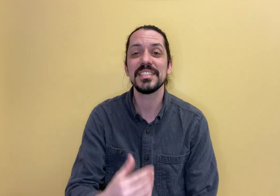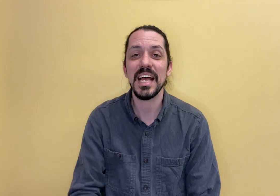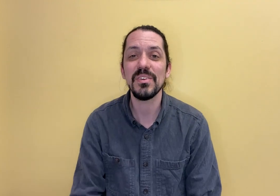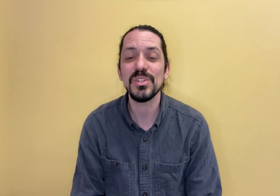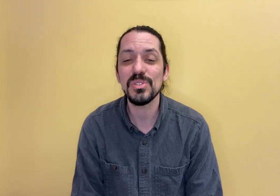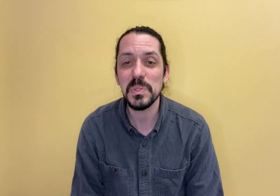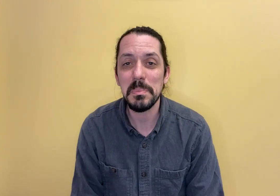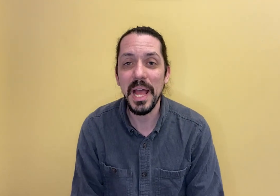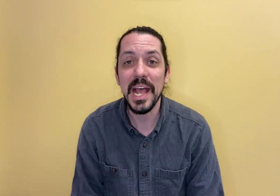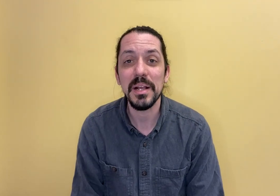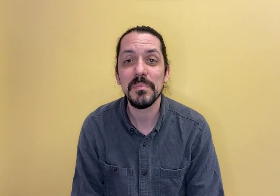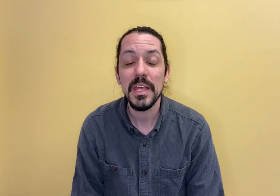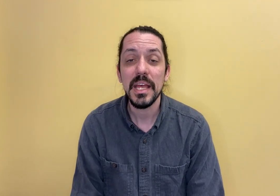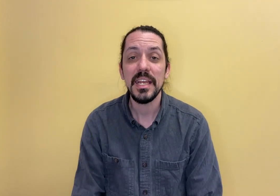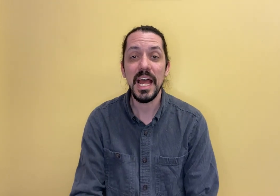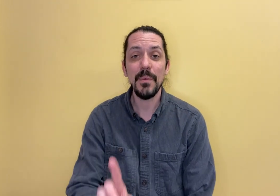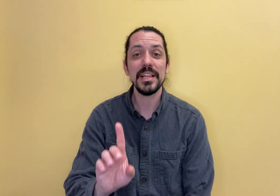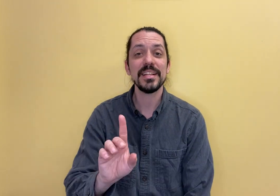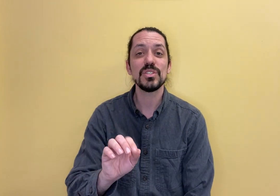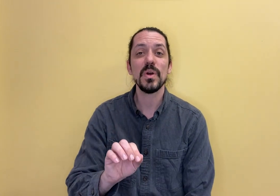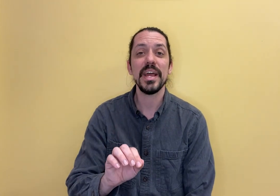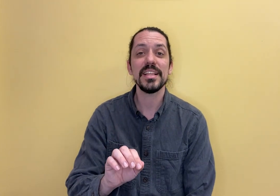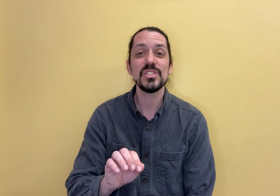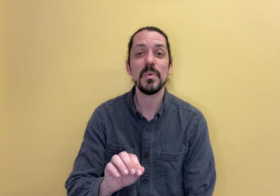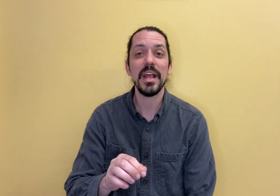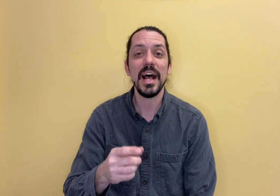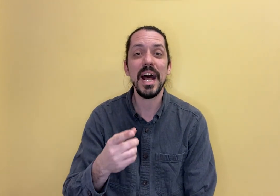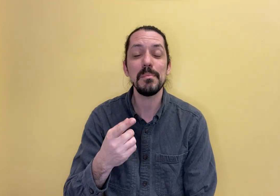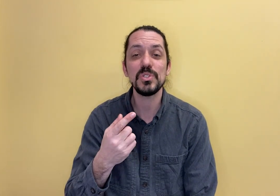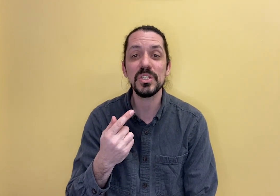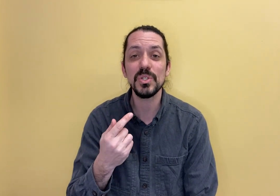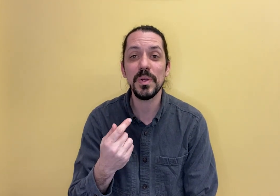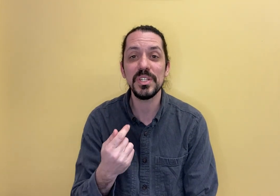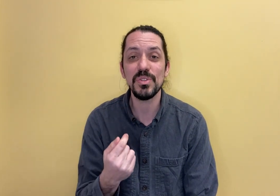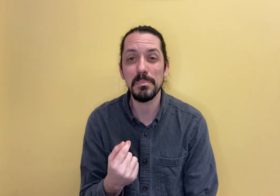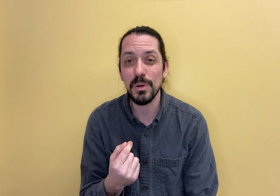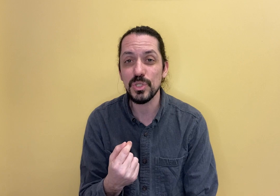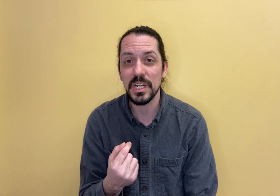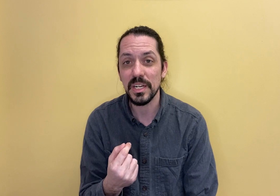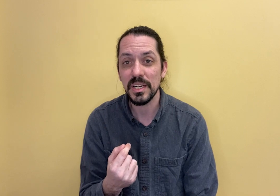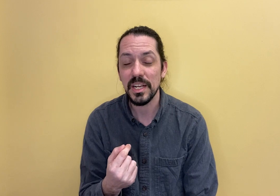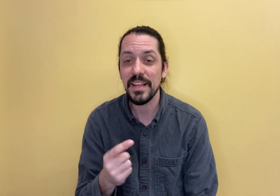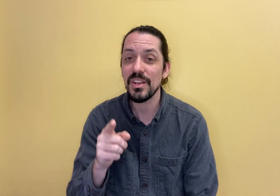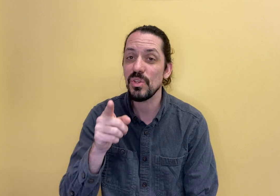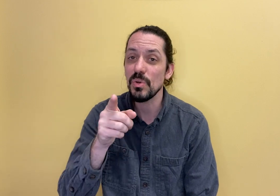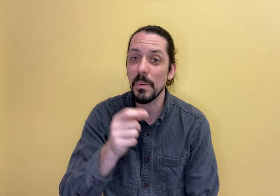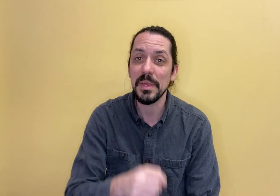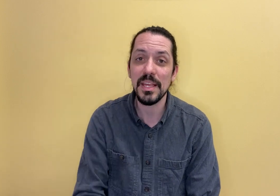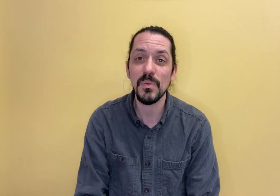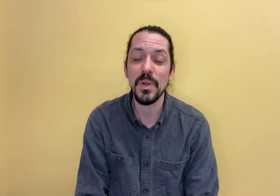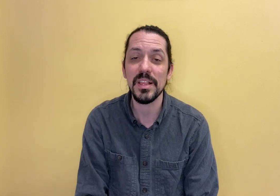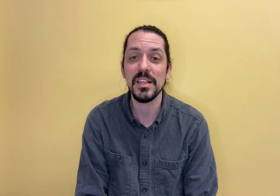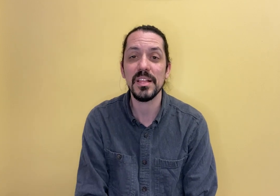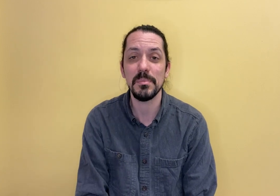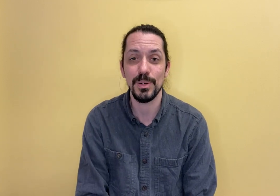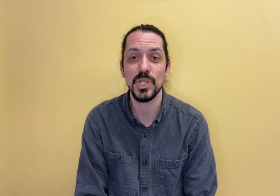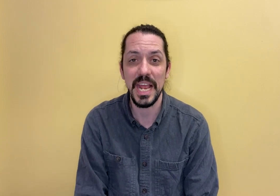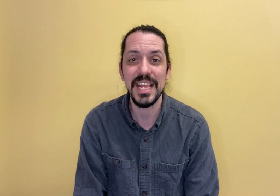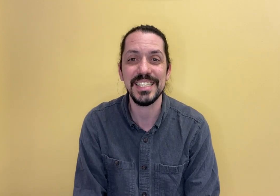sound and you do it back. Now I'd like to try it this way. I'm just going to do the motion and then you repeat with the motion and the